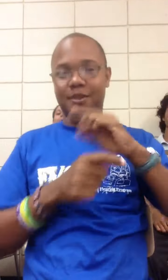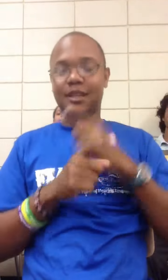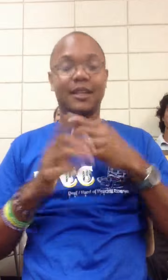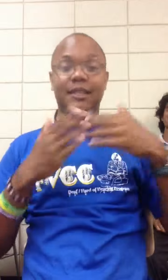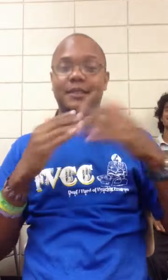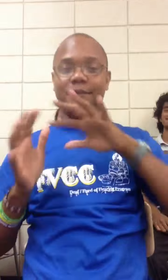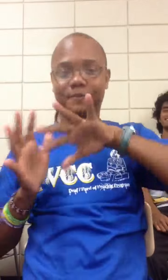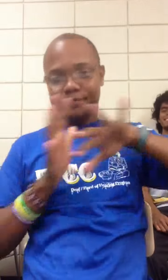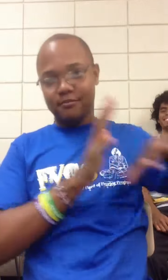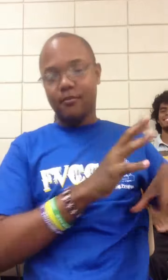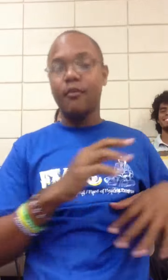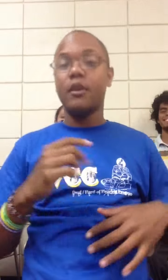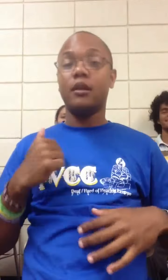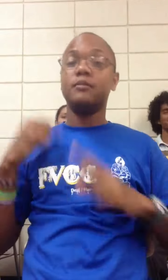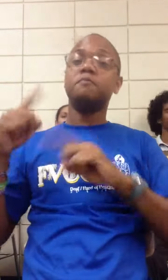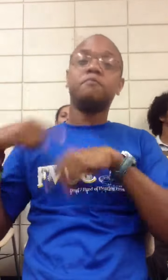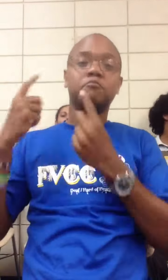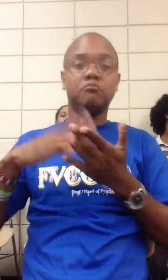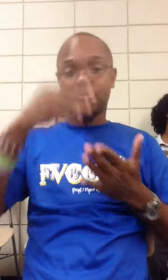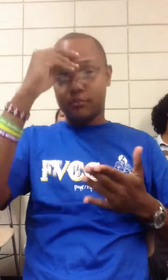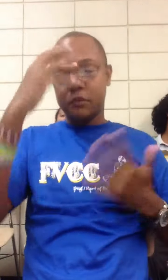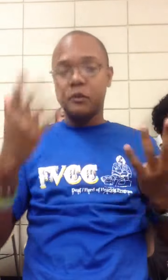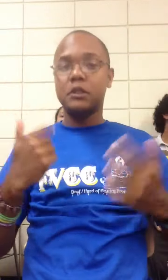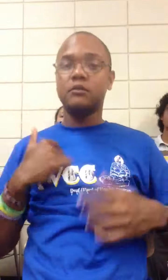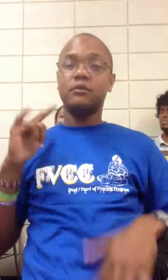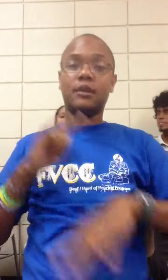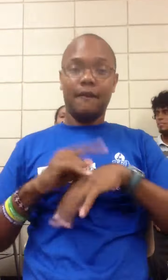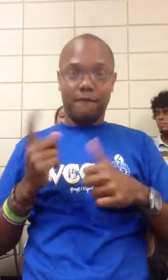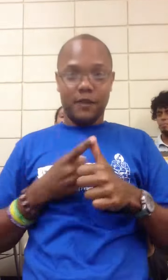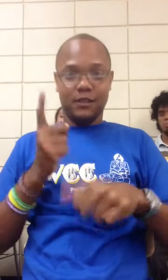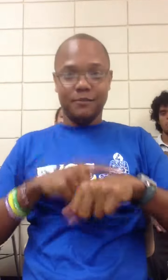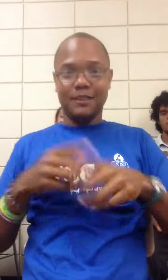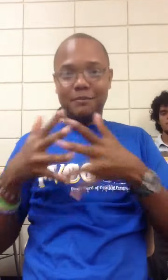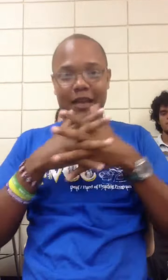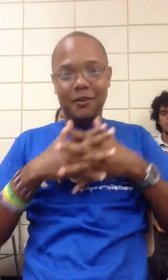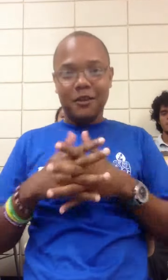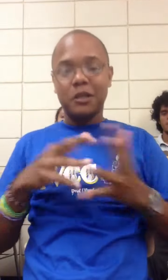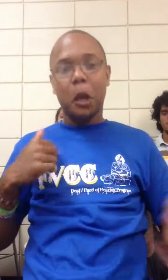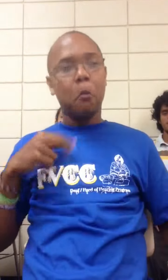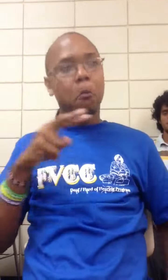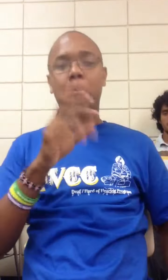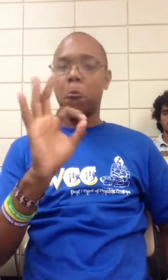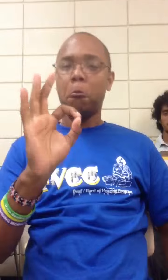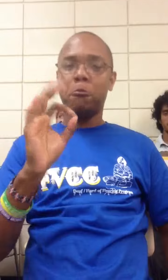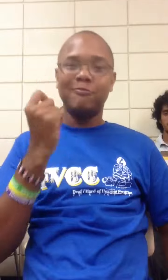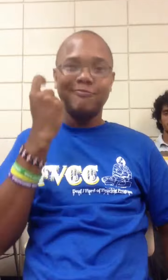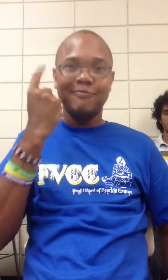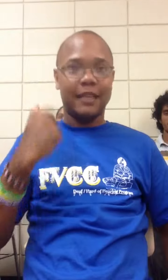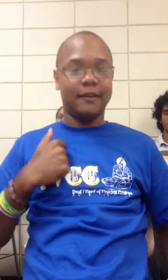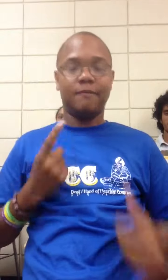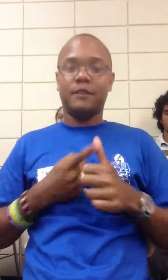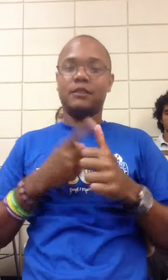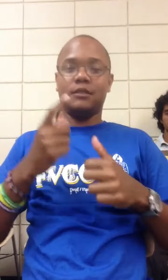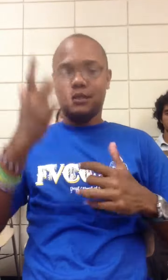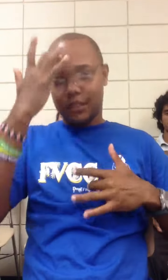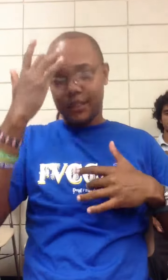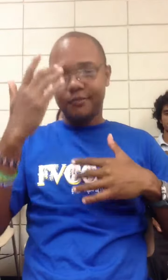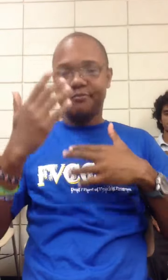nombre. Entonces, eso está prohibidísimo. El trabajo, your word is your word. ¿Se ha podido su word? ¿Se ha podido su word? Don't